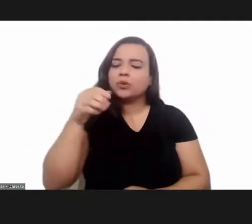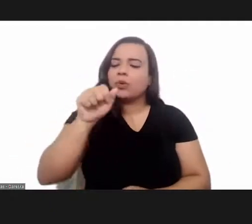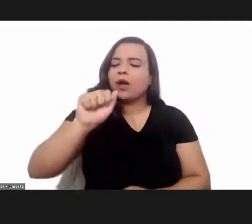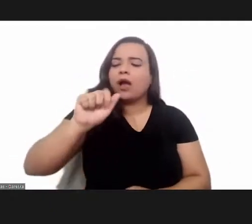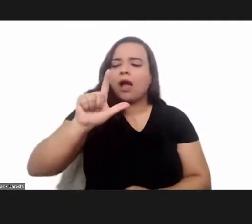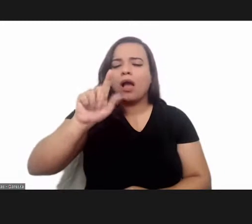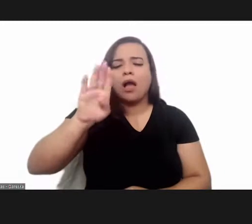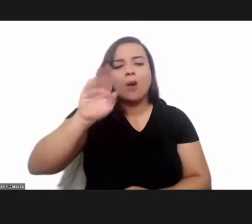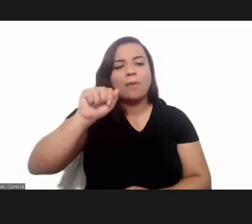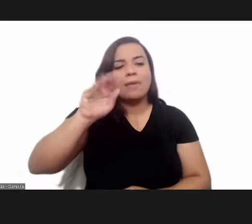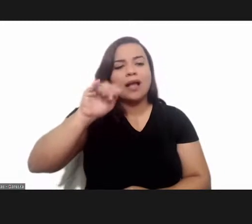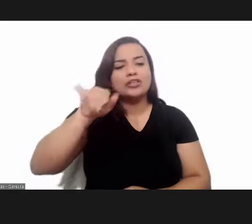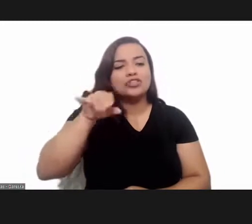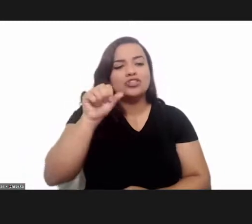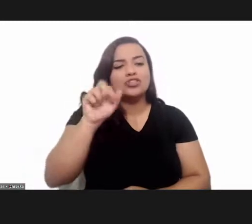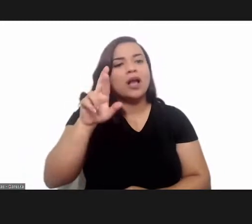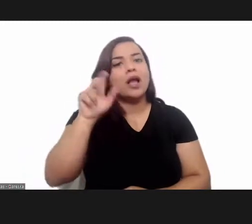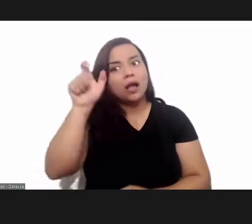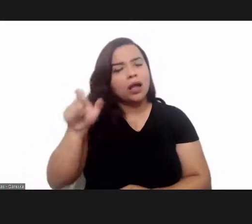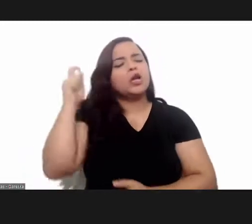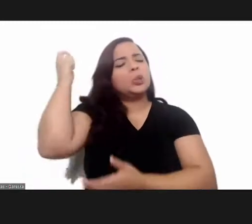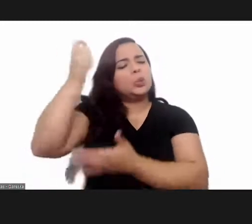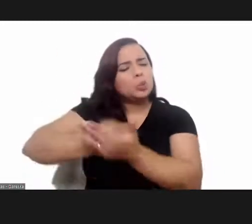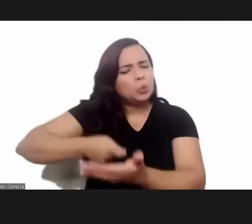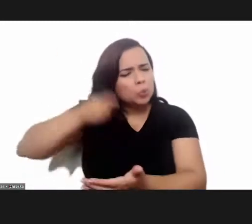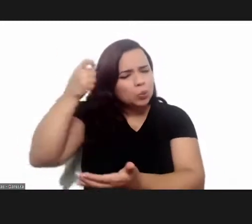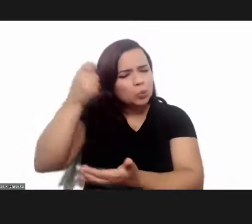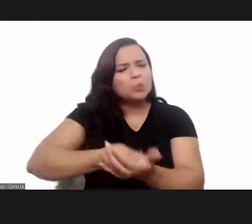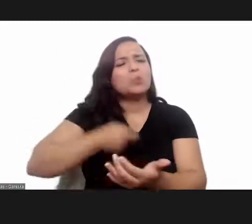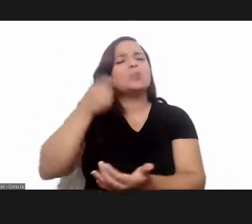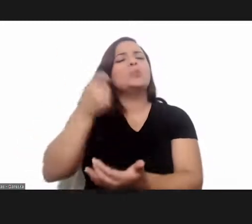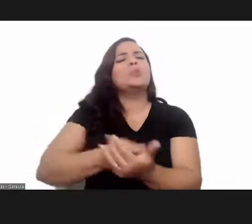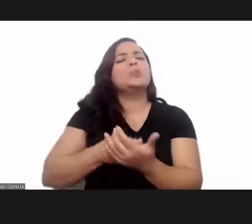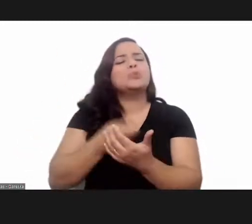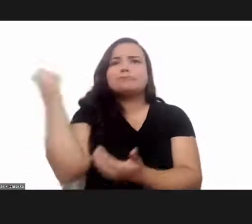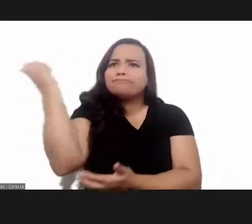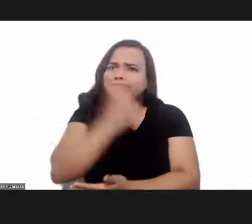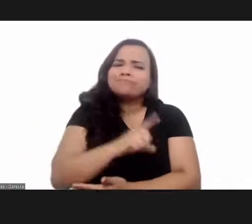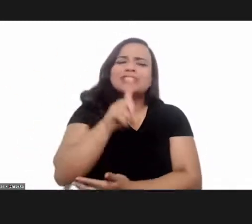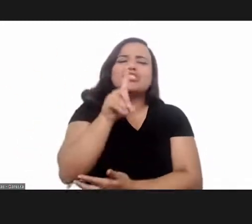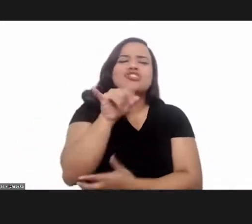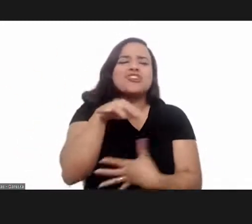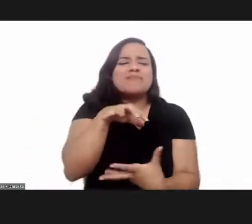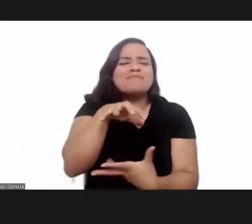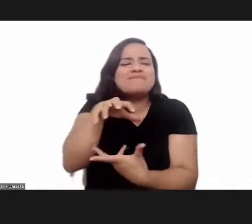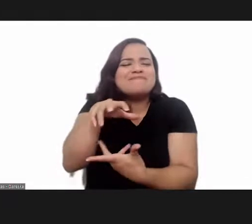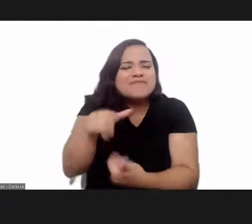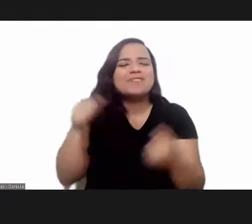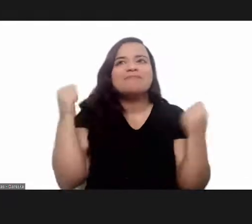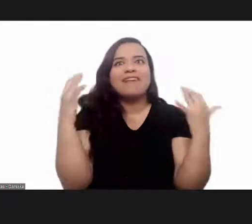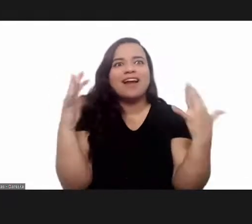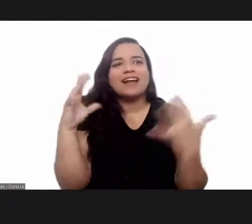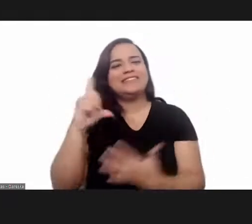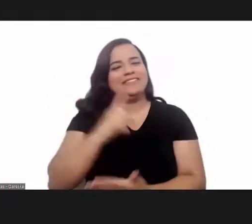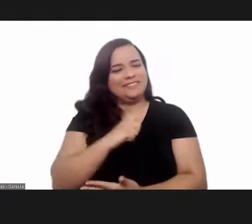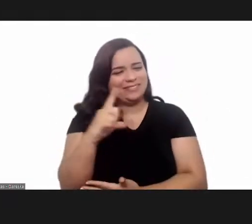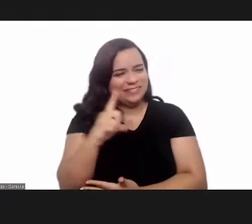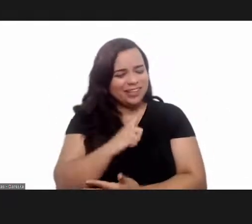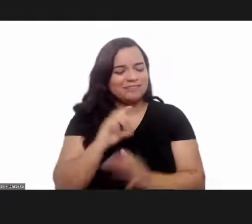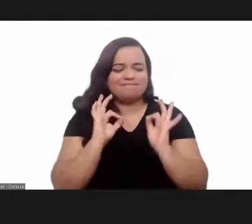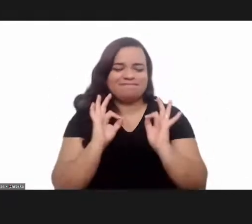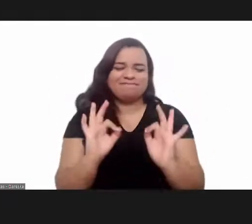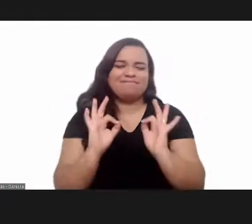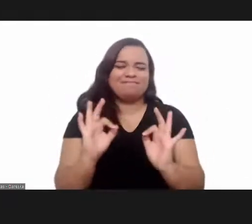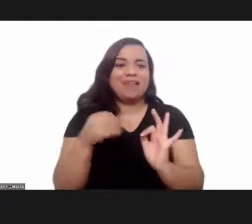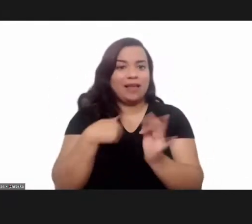struggled so tirelessly for the world chagas disease day to become a disease